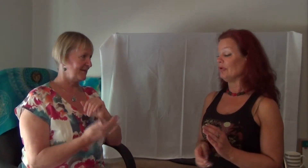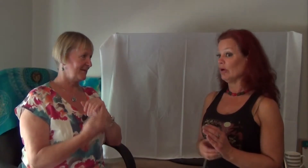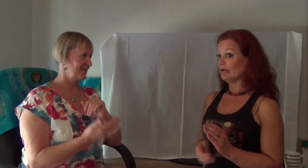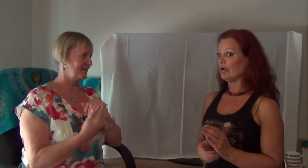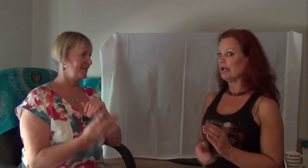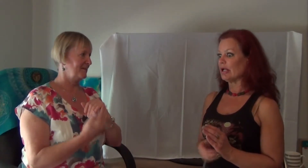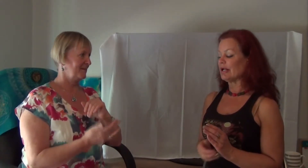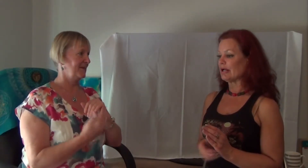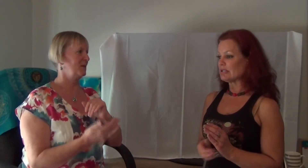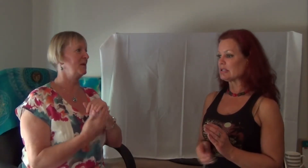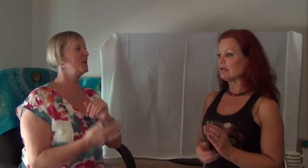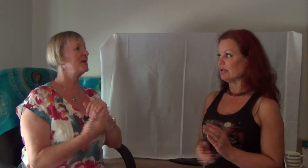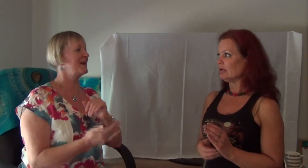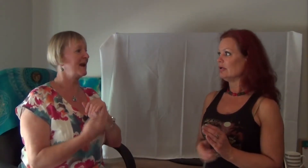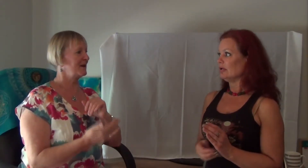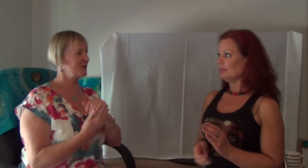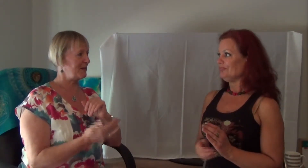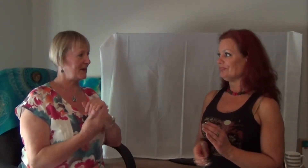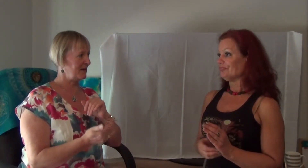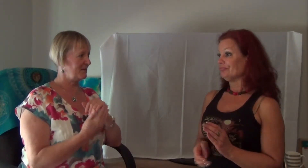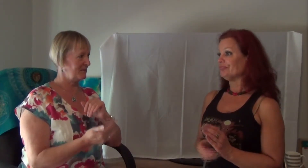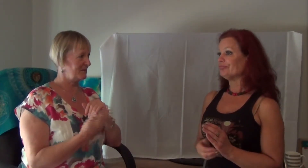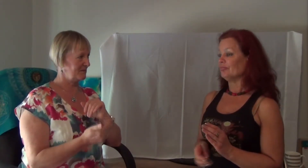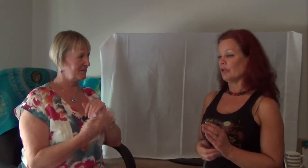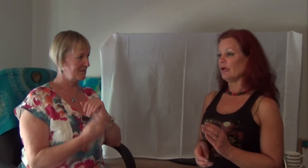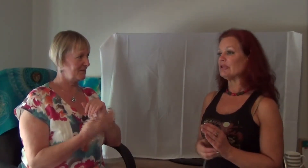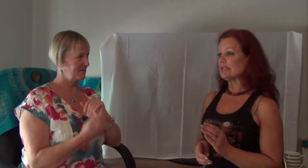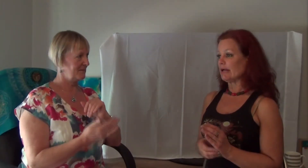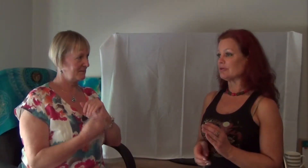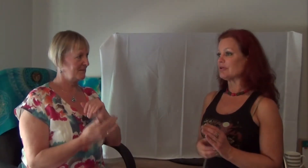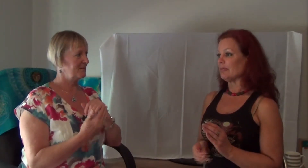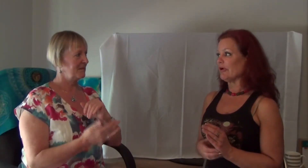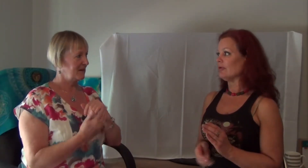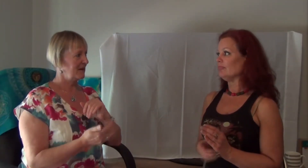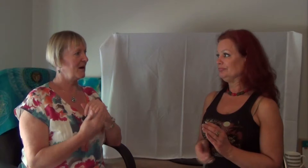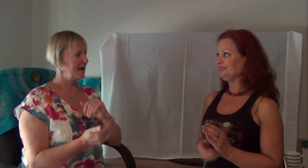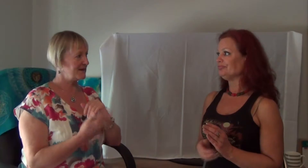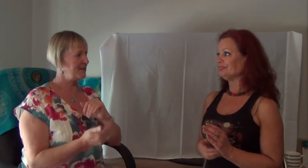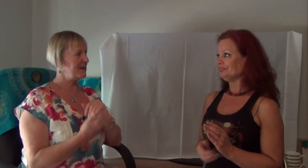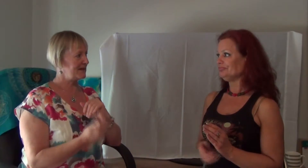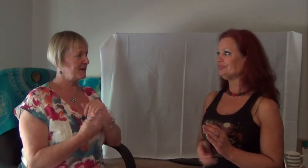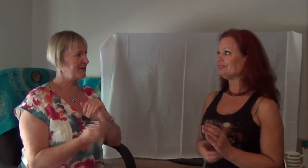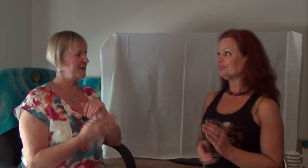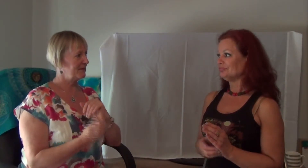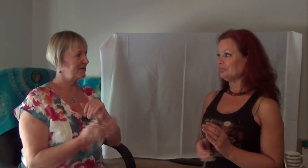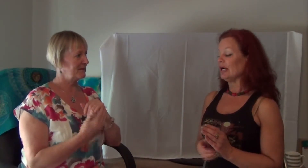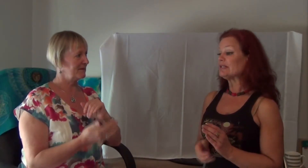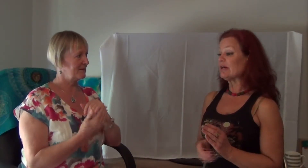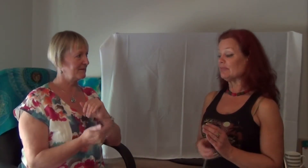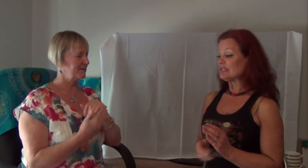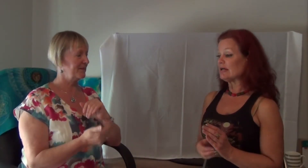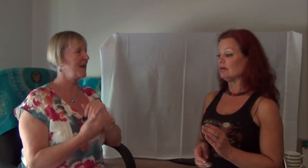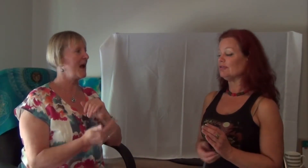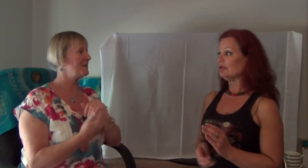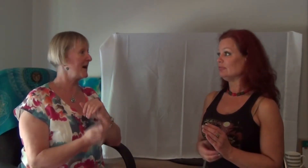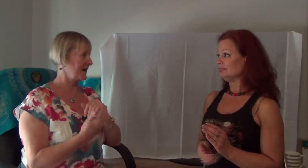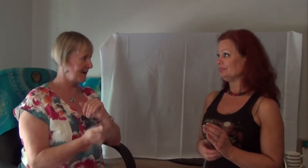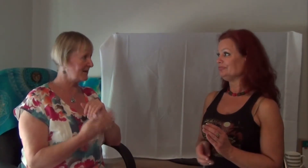No wonder I get headaches. With all this anger trapped there. With all this anger trapped there. I accept myself. I accept myself. And my anger.